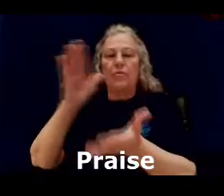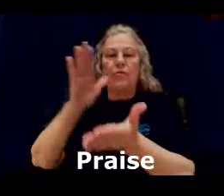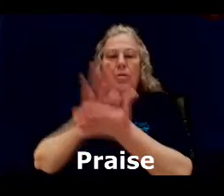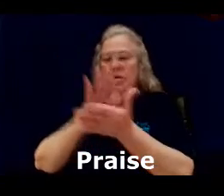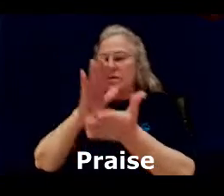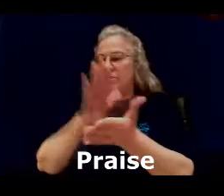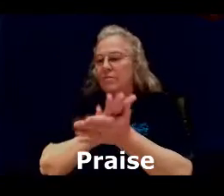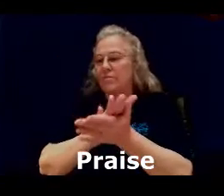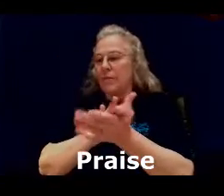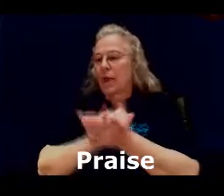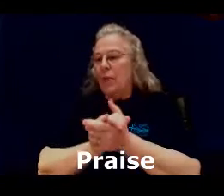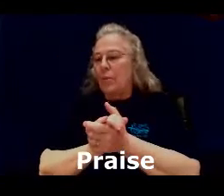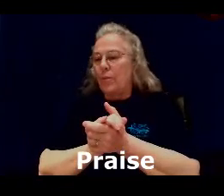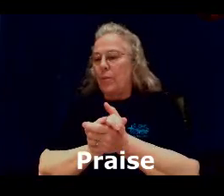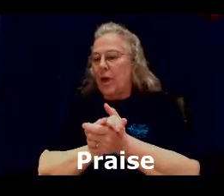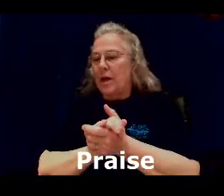performance. Praise.